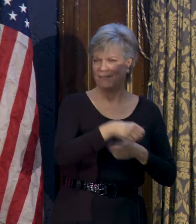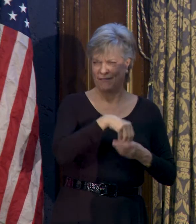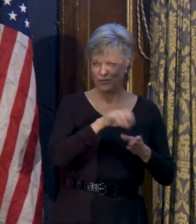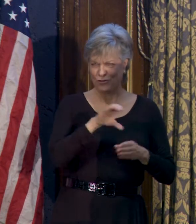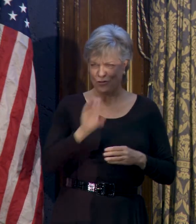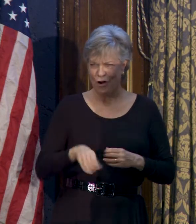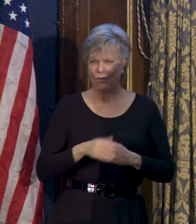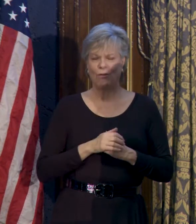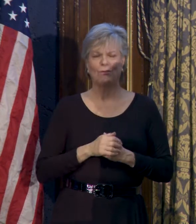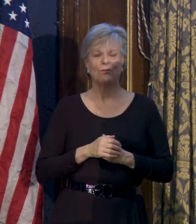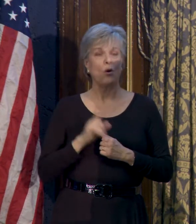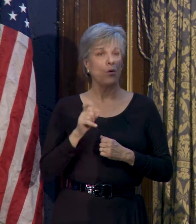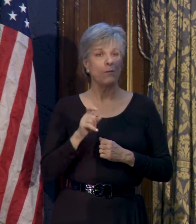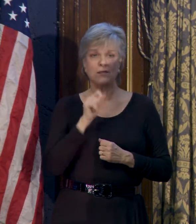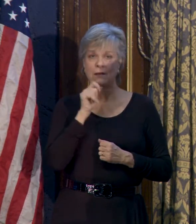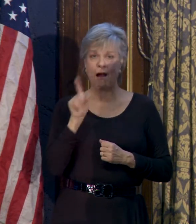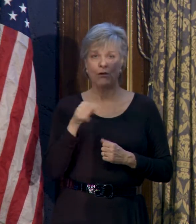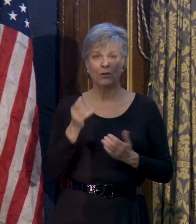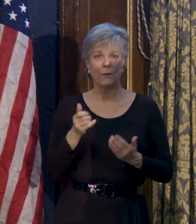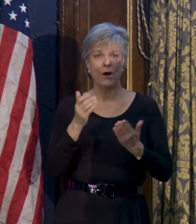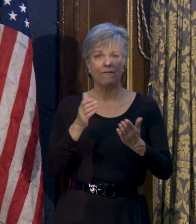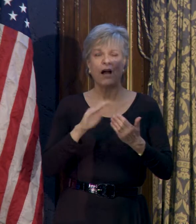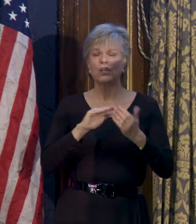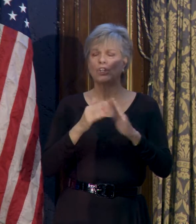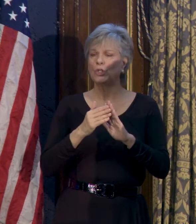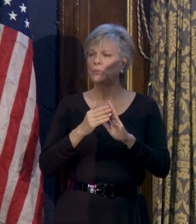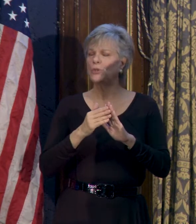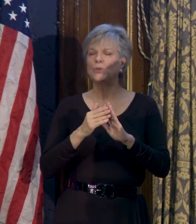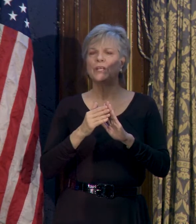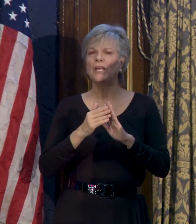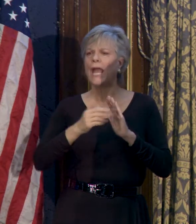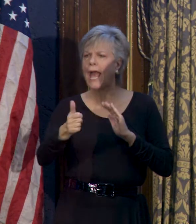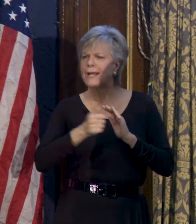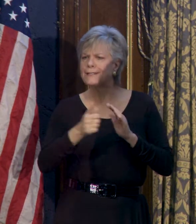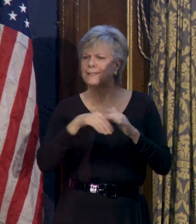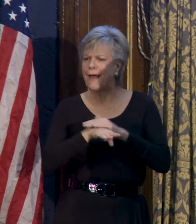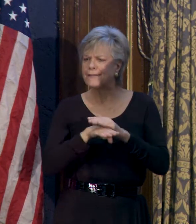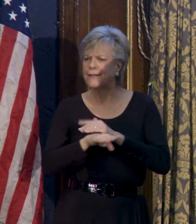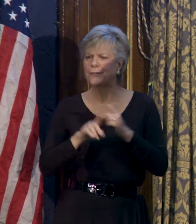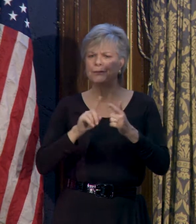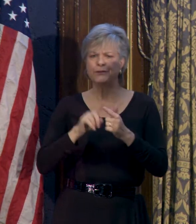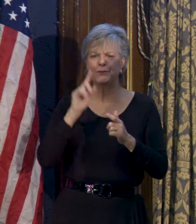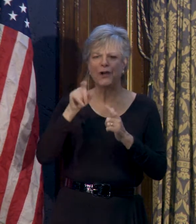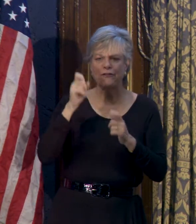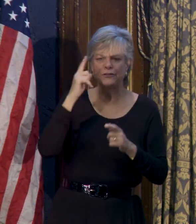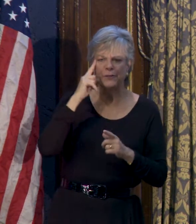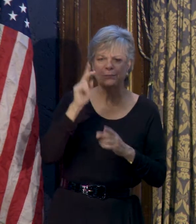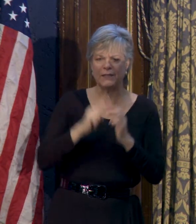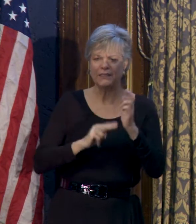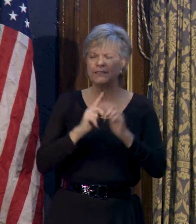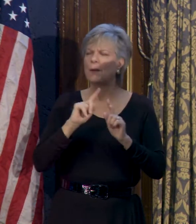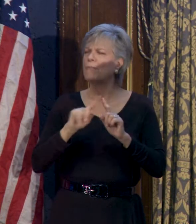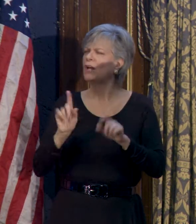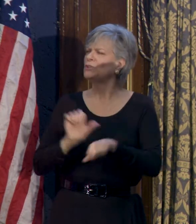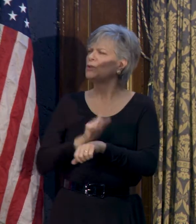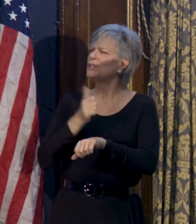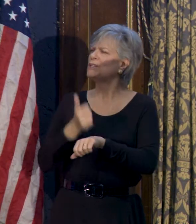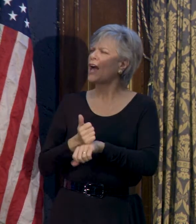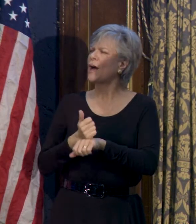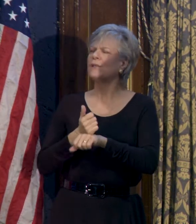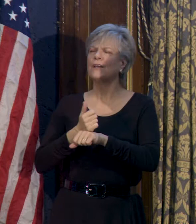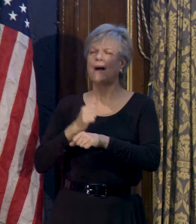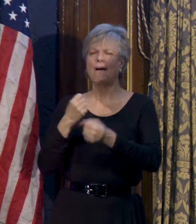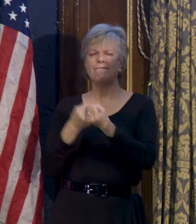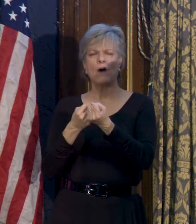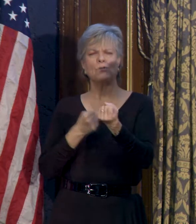providing transportation access to government buildings and services and daily activities to establish a foundation for future